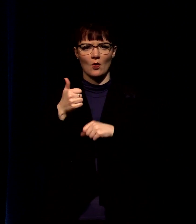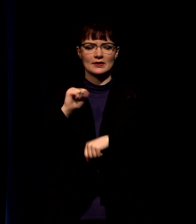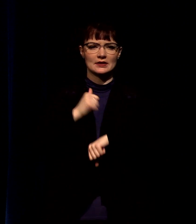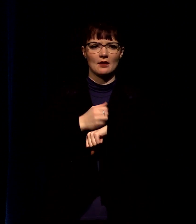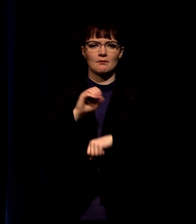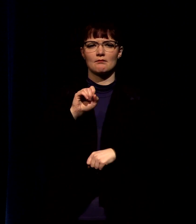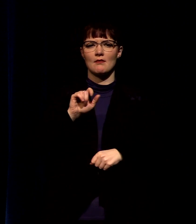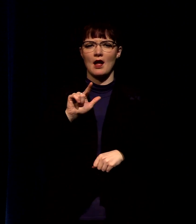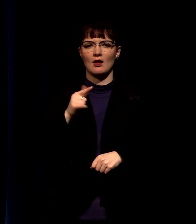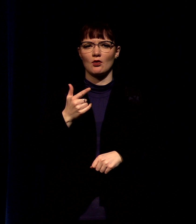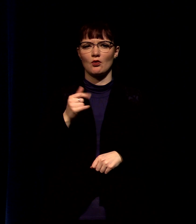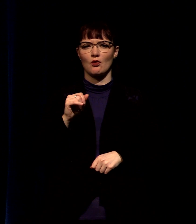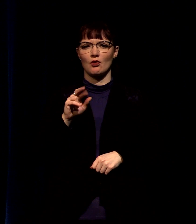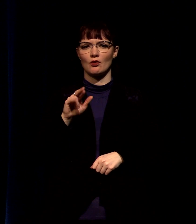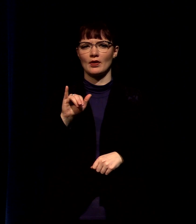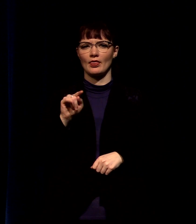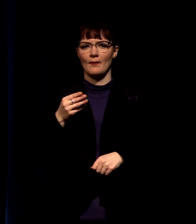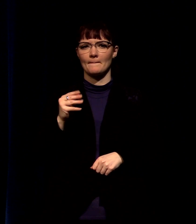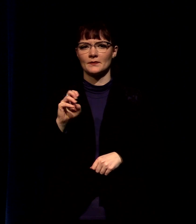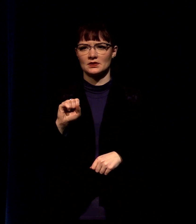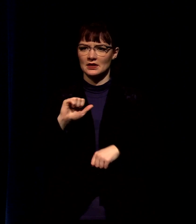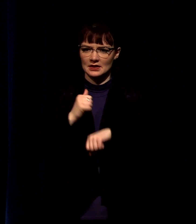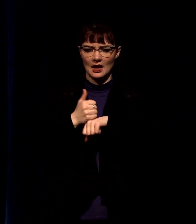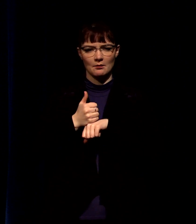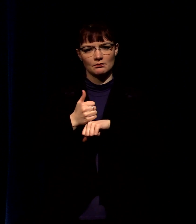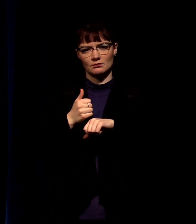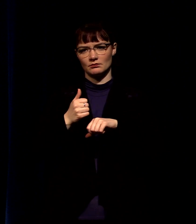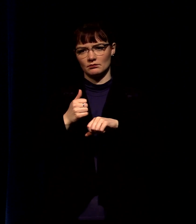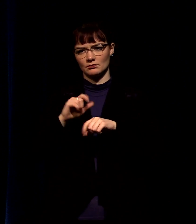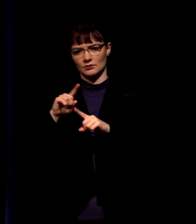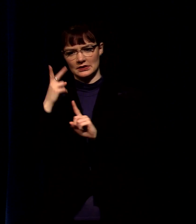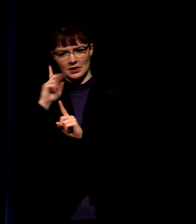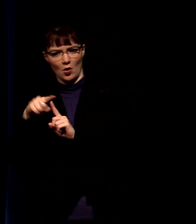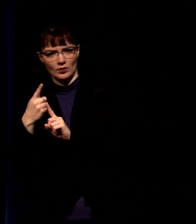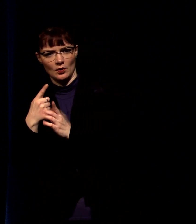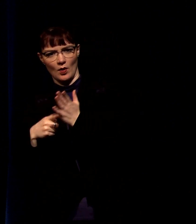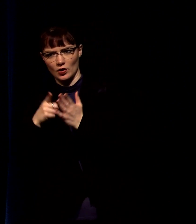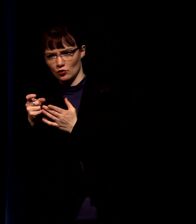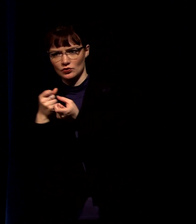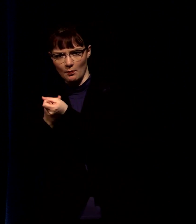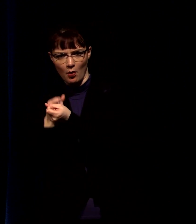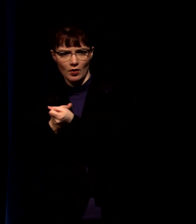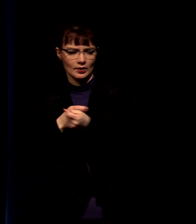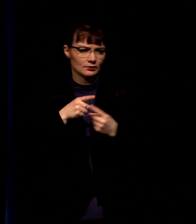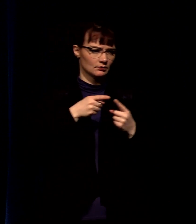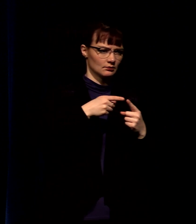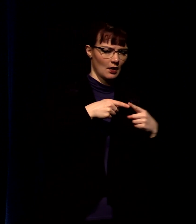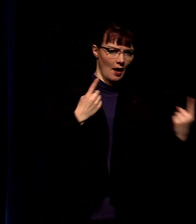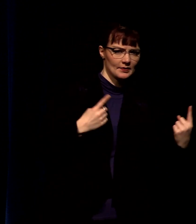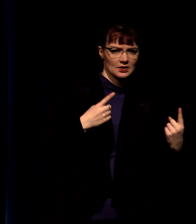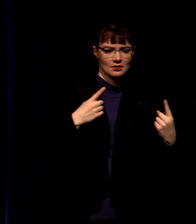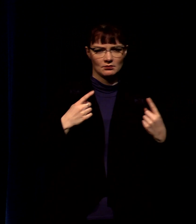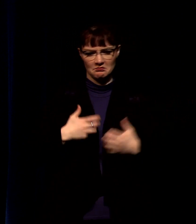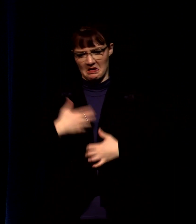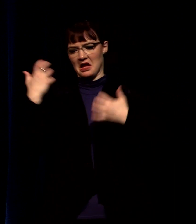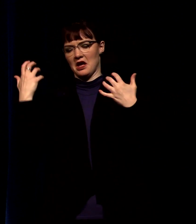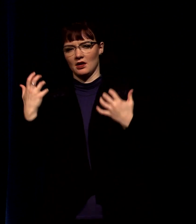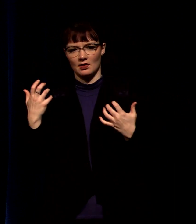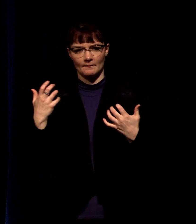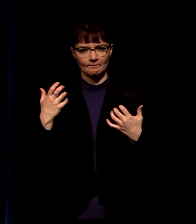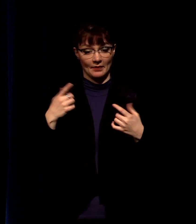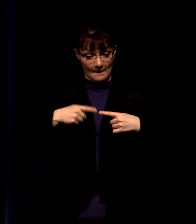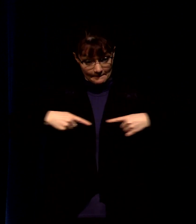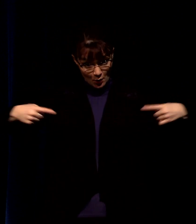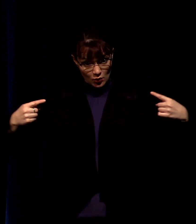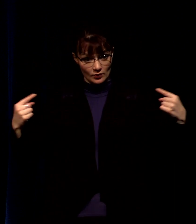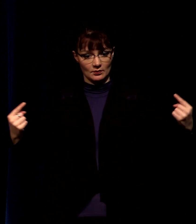push people to the extremes polarization is not a good thing here's the deal polarization does not promote